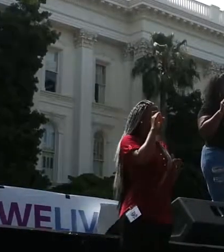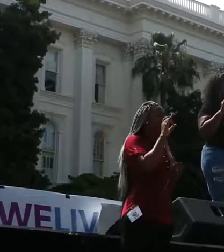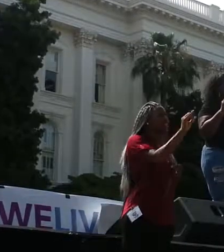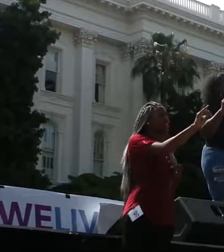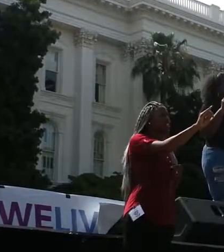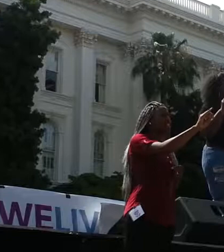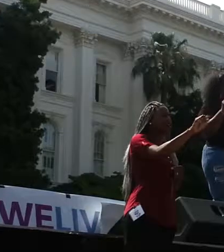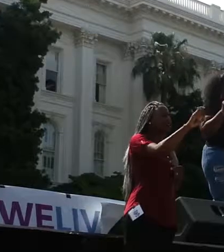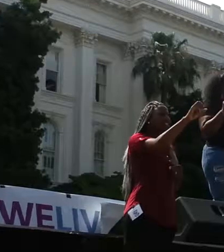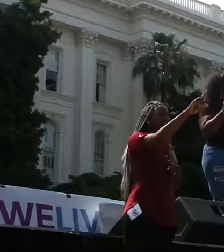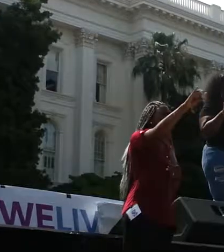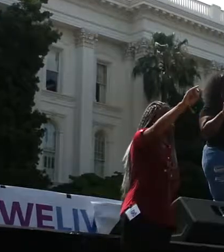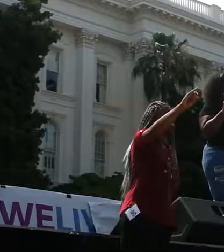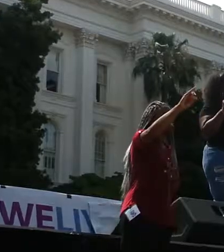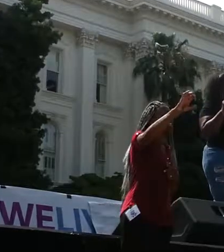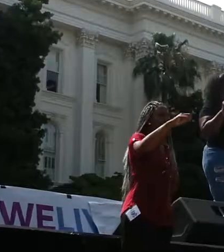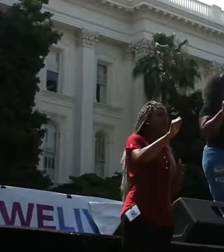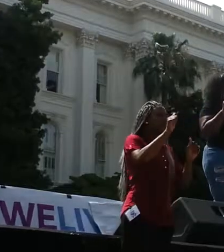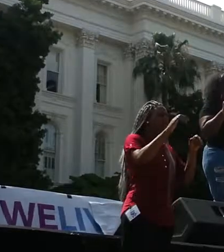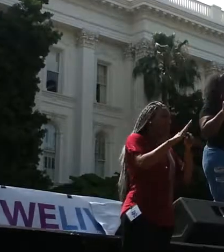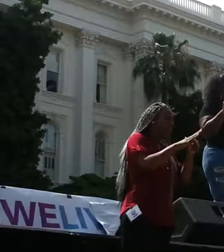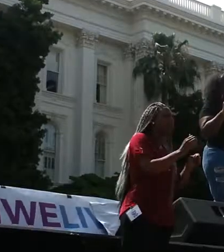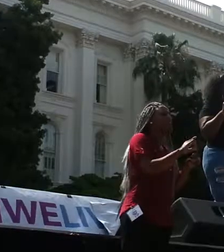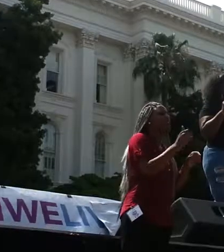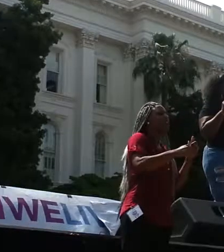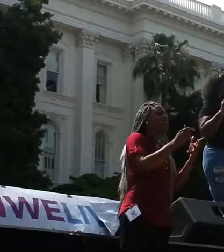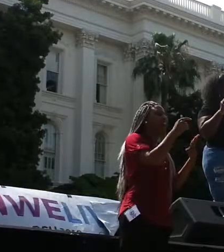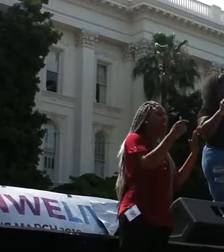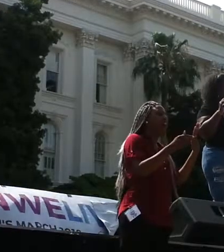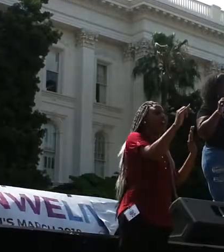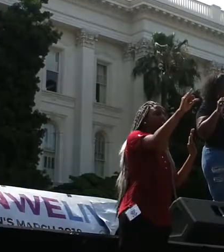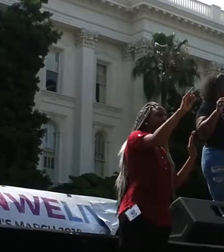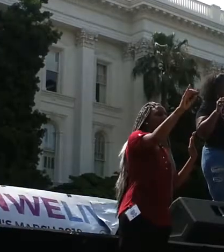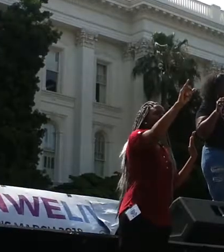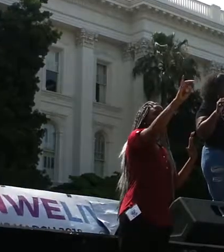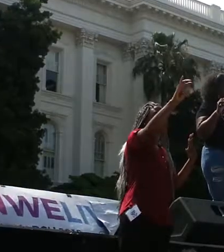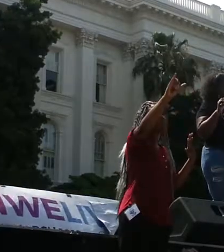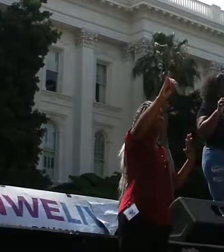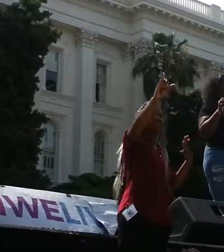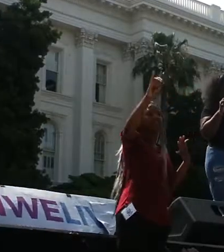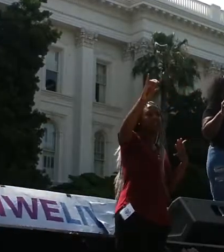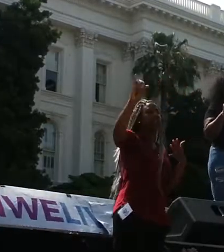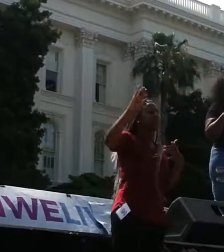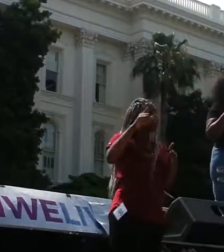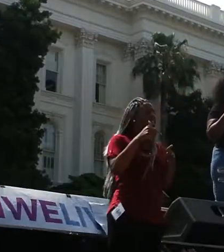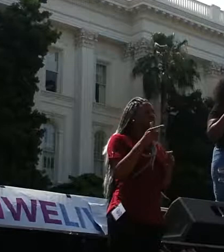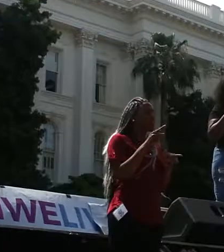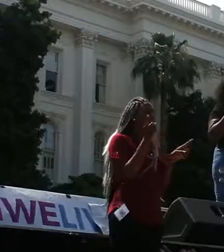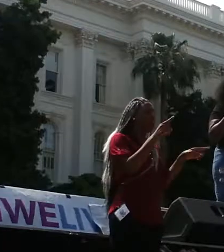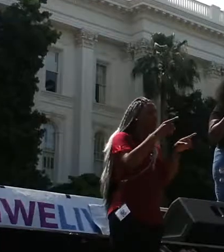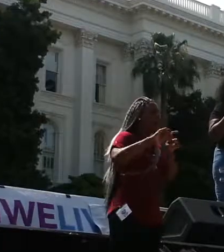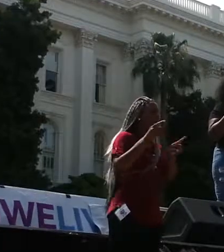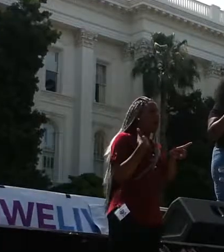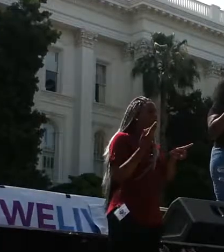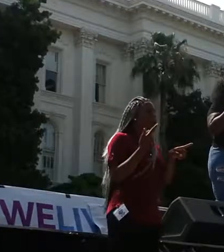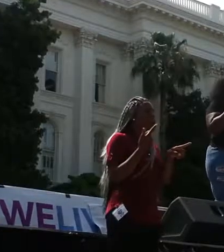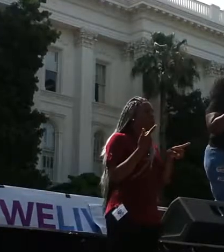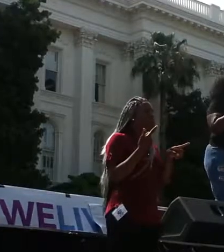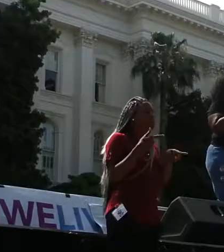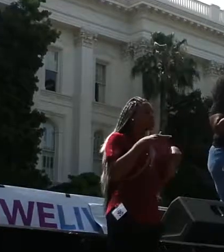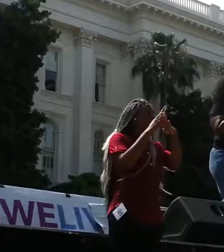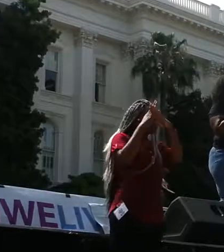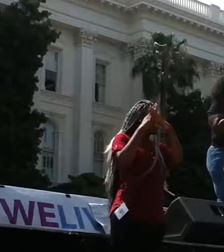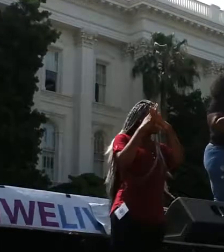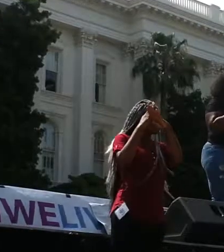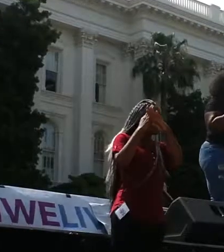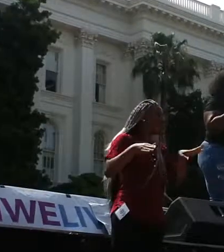homophobia and ableism and every other ism keeps fractions of our community and our family from being free. Our